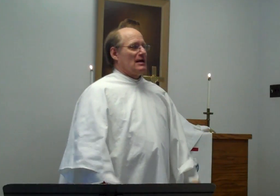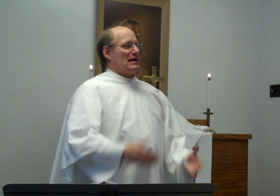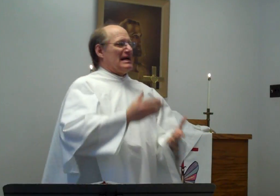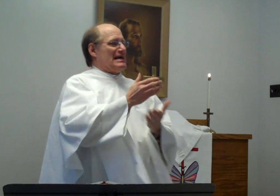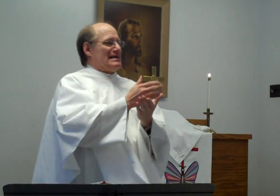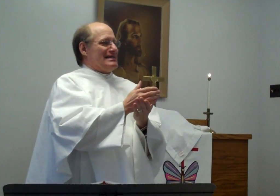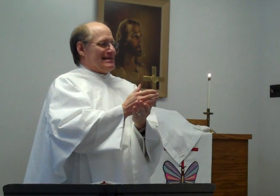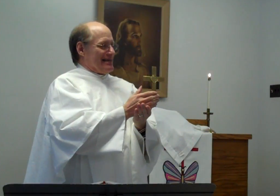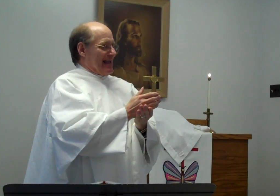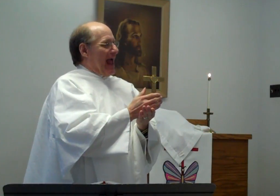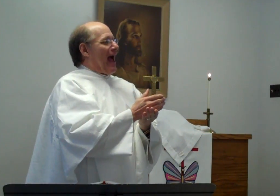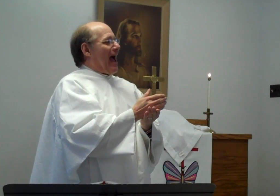Yeah.